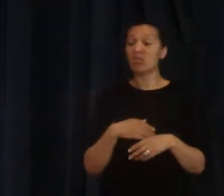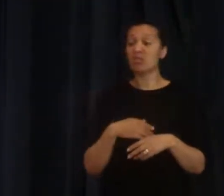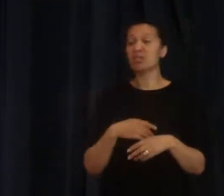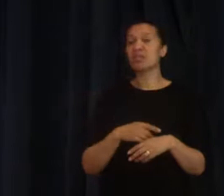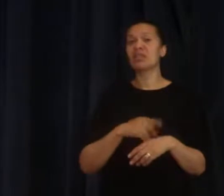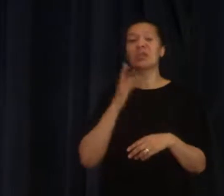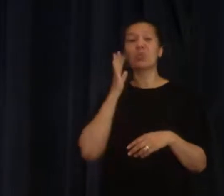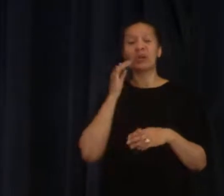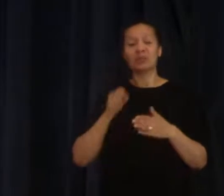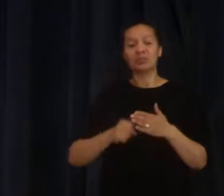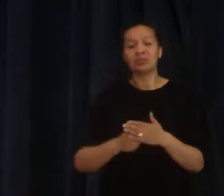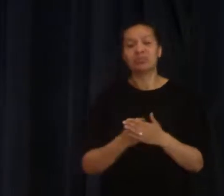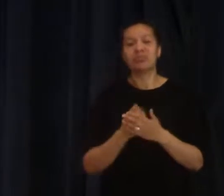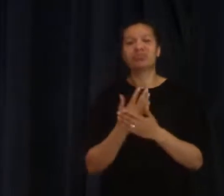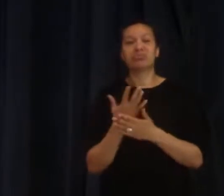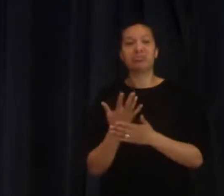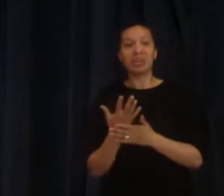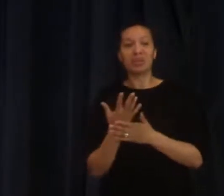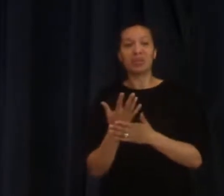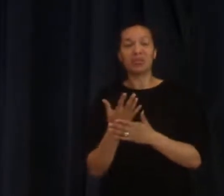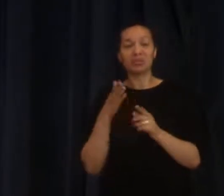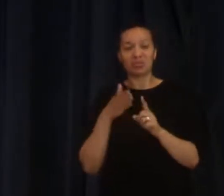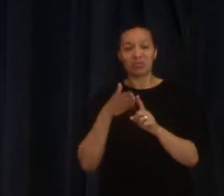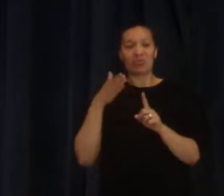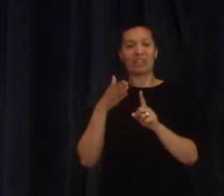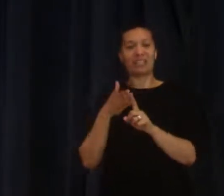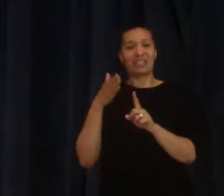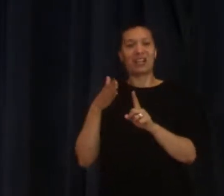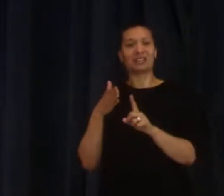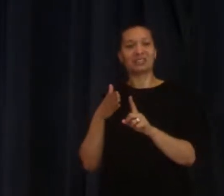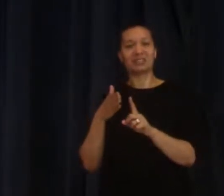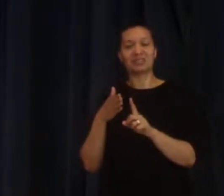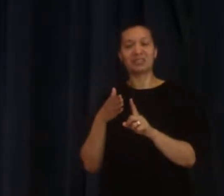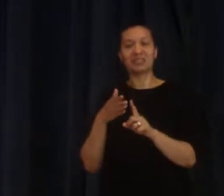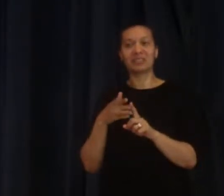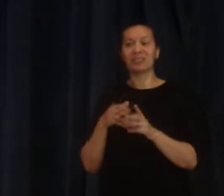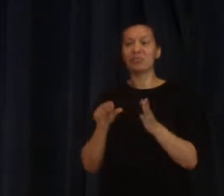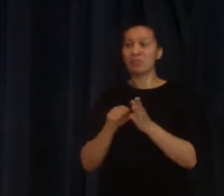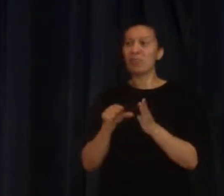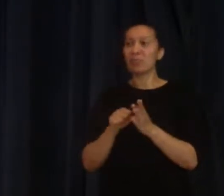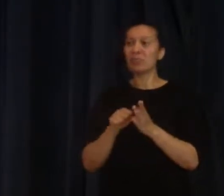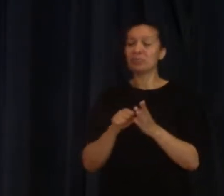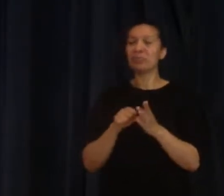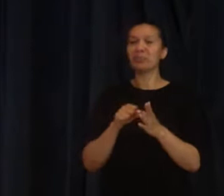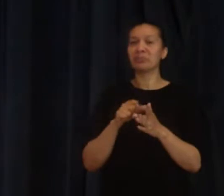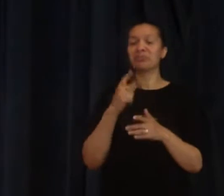we get to spot we get to know what we need to do to rectify that problem